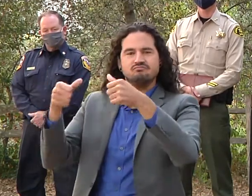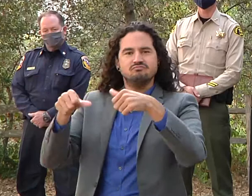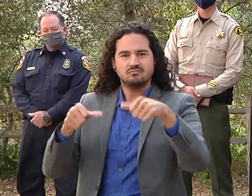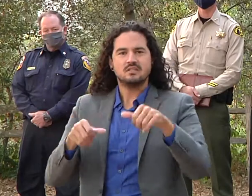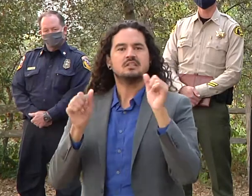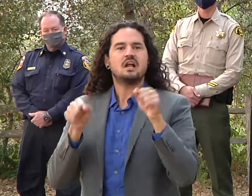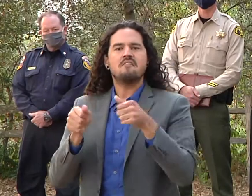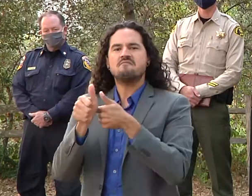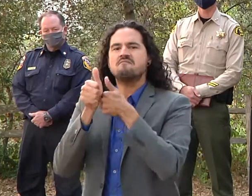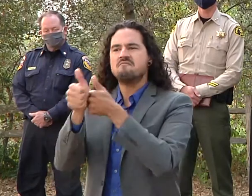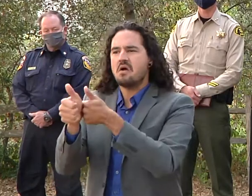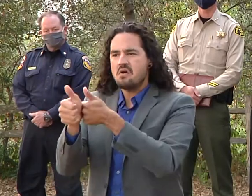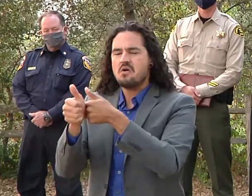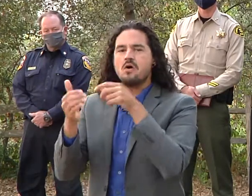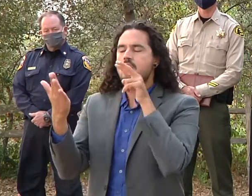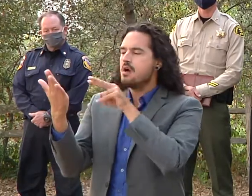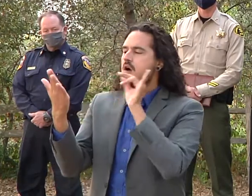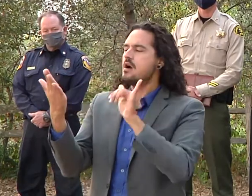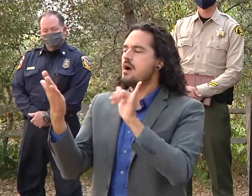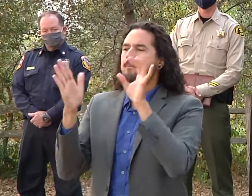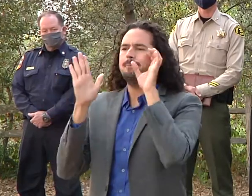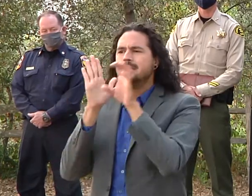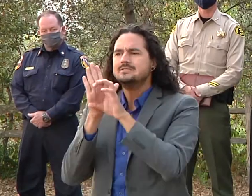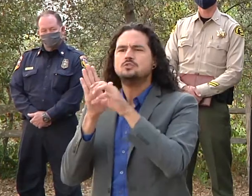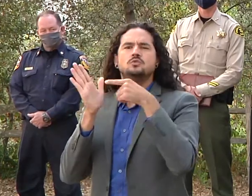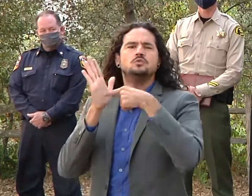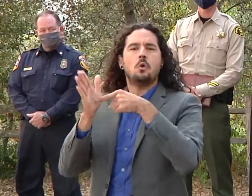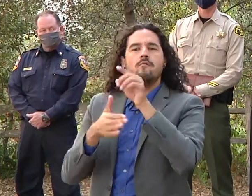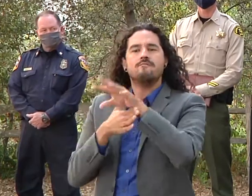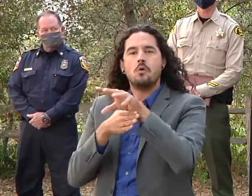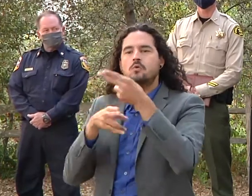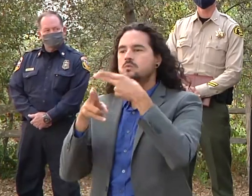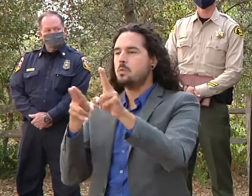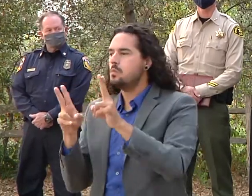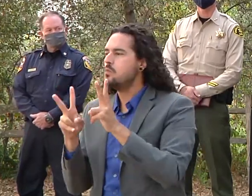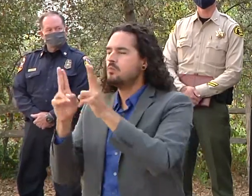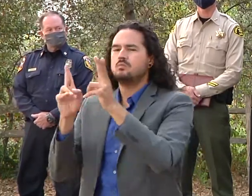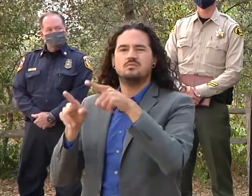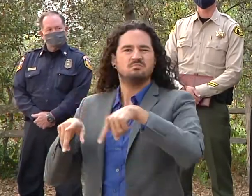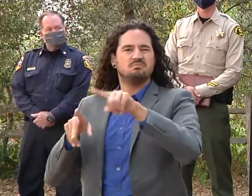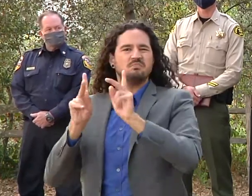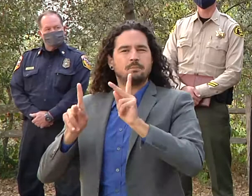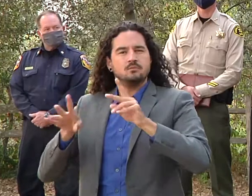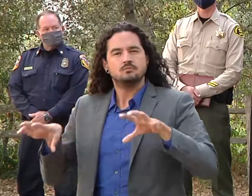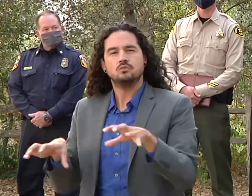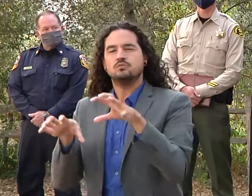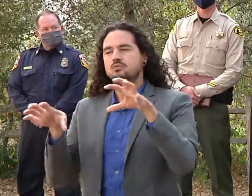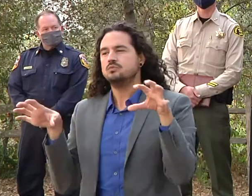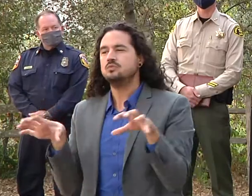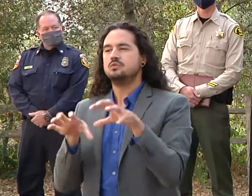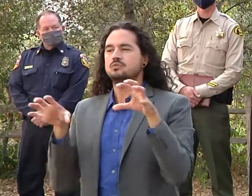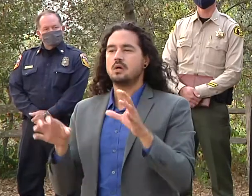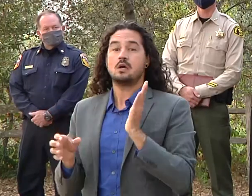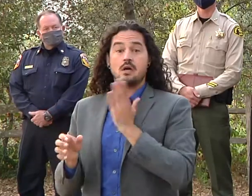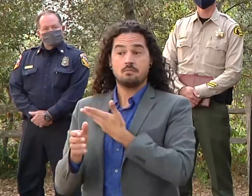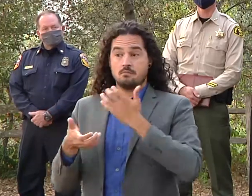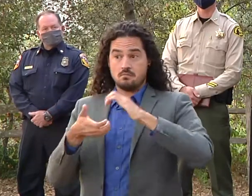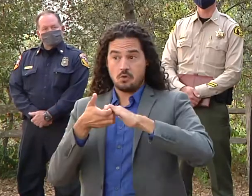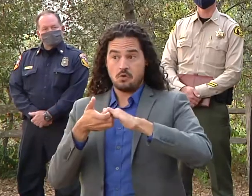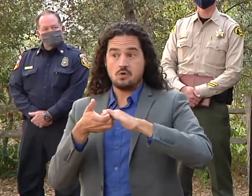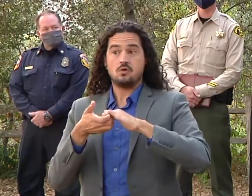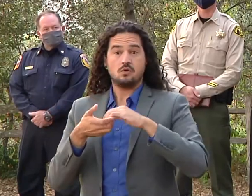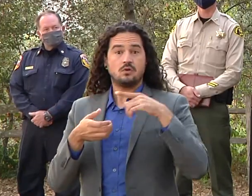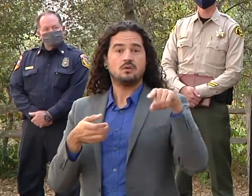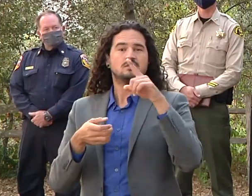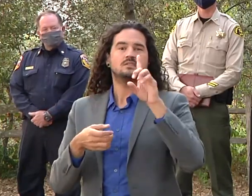out all the hard work that's really being done through all of our partners department of public works pg and e and a lot of the support staff as well